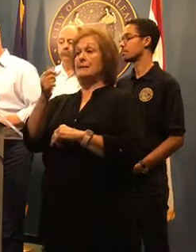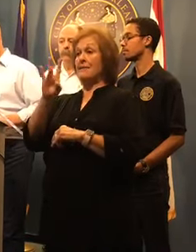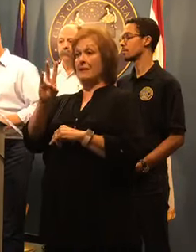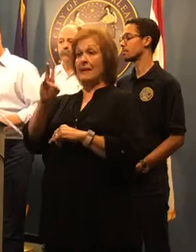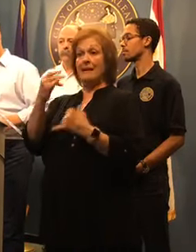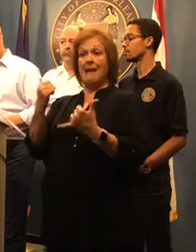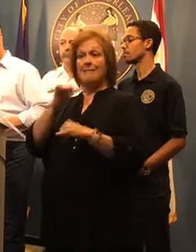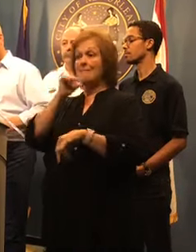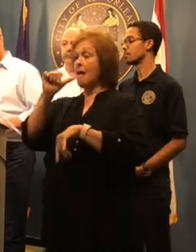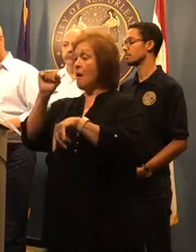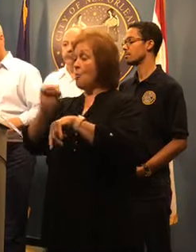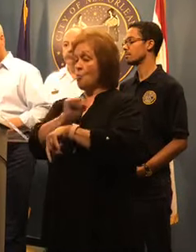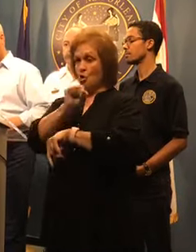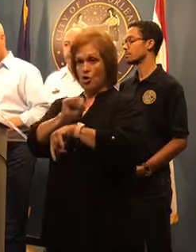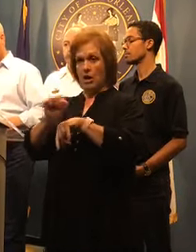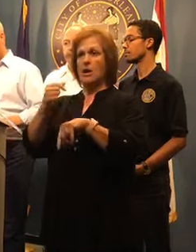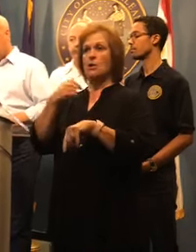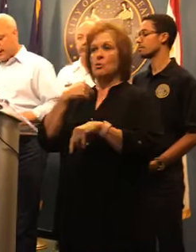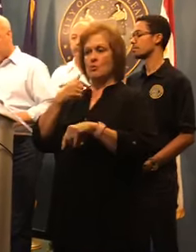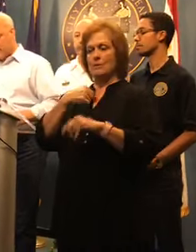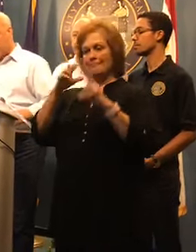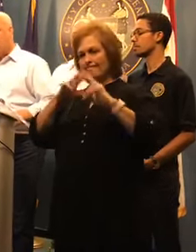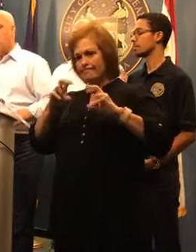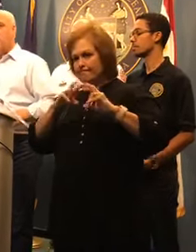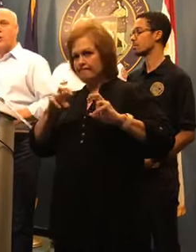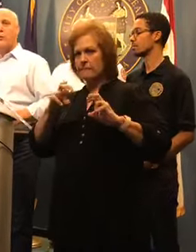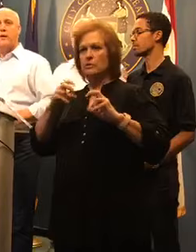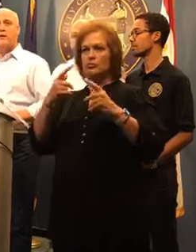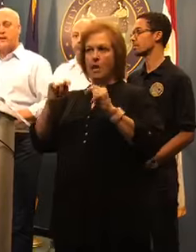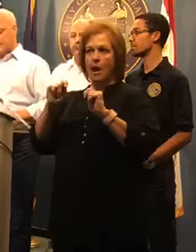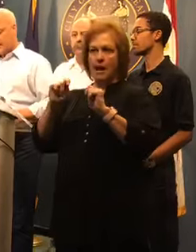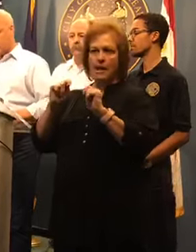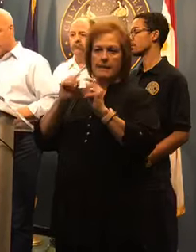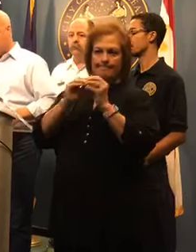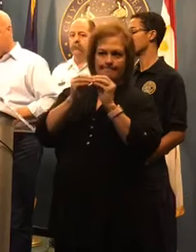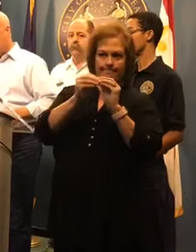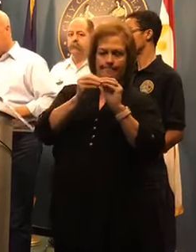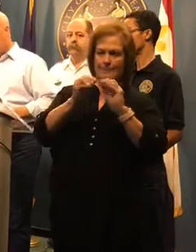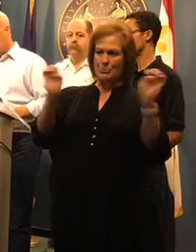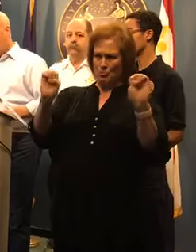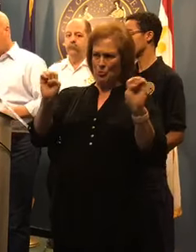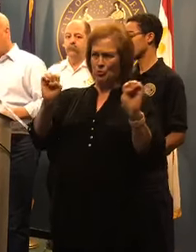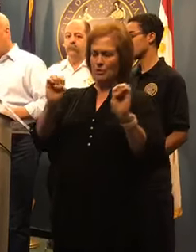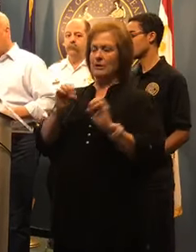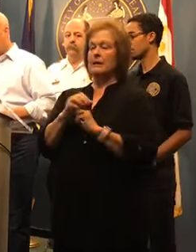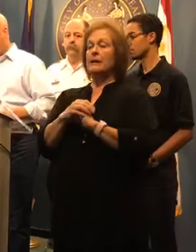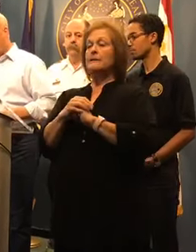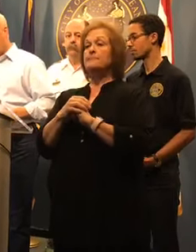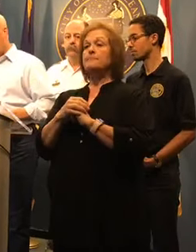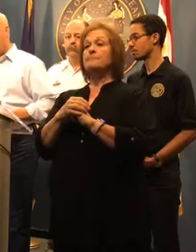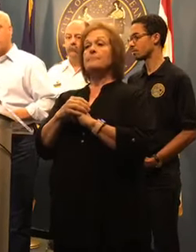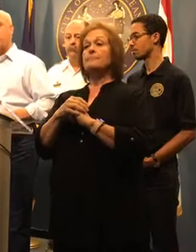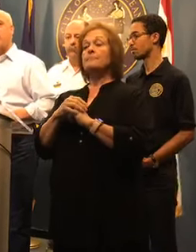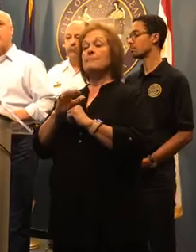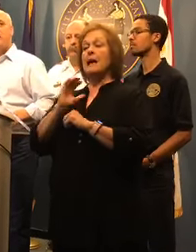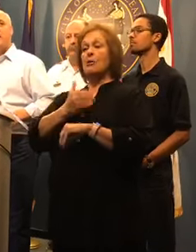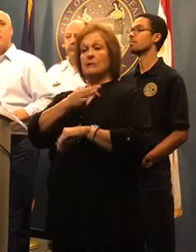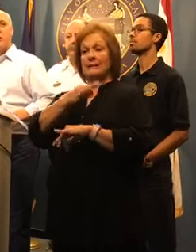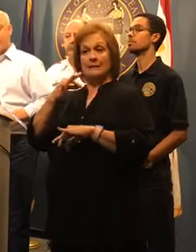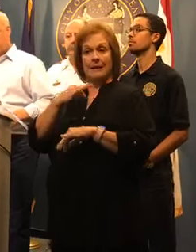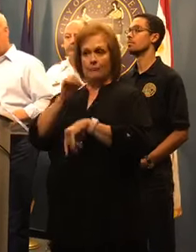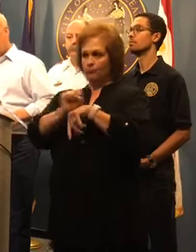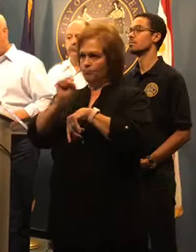out of service and are being assessed for emergency repairs are being assessed as we speak. Crews are beginning to work 24-7